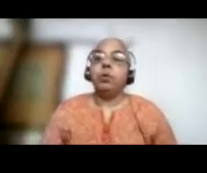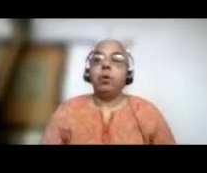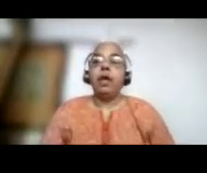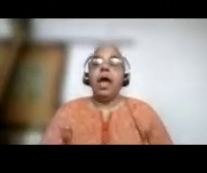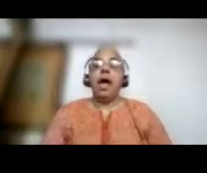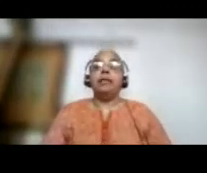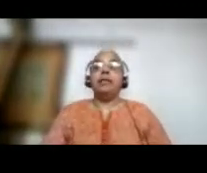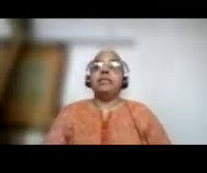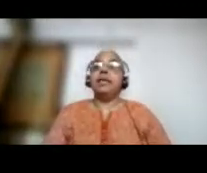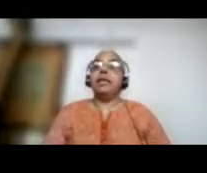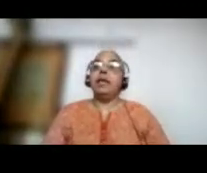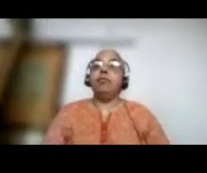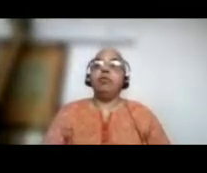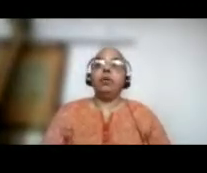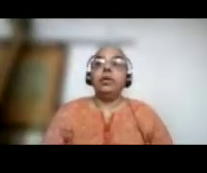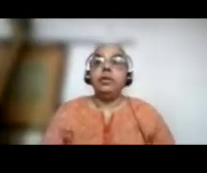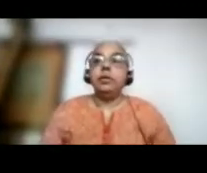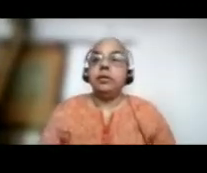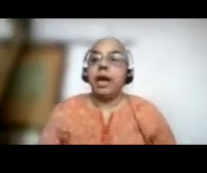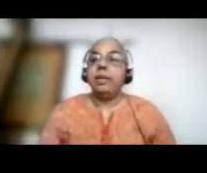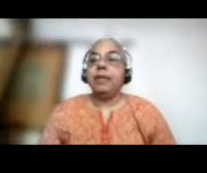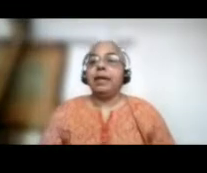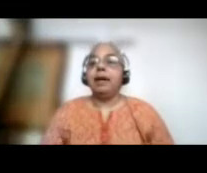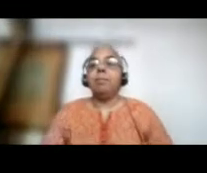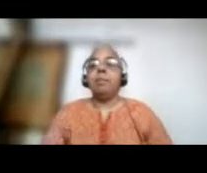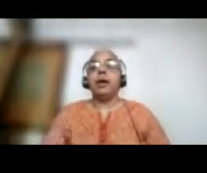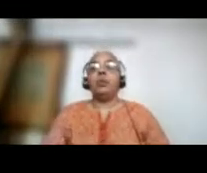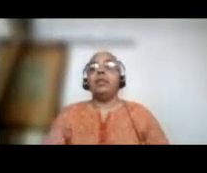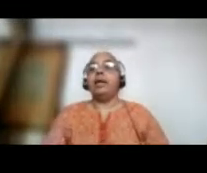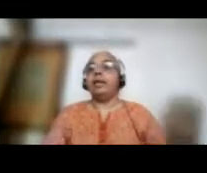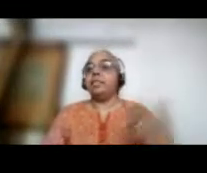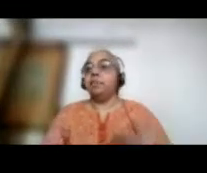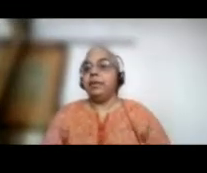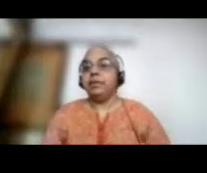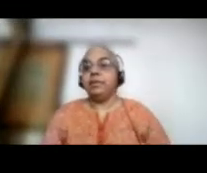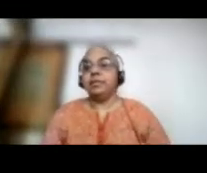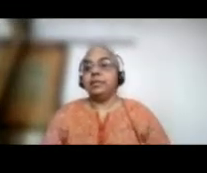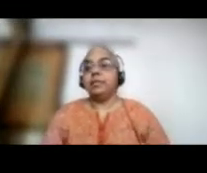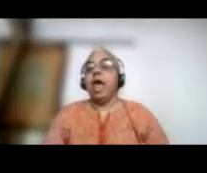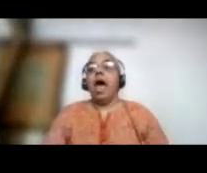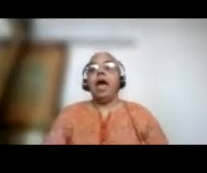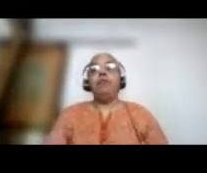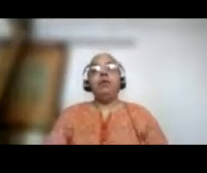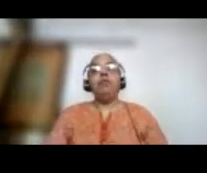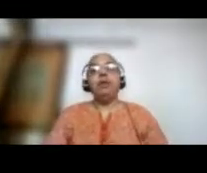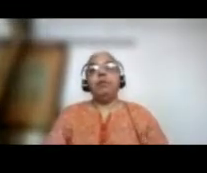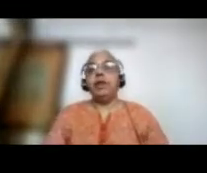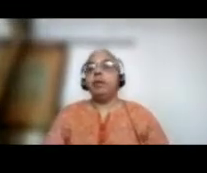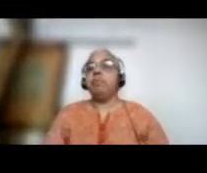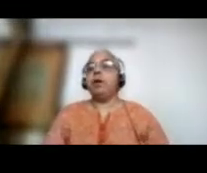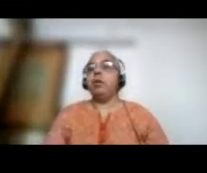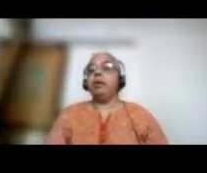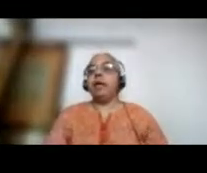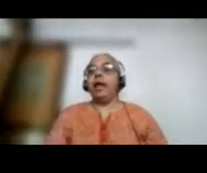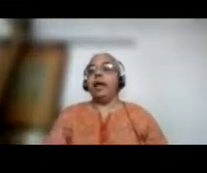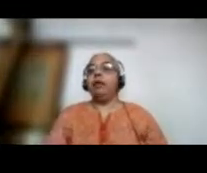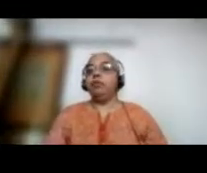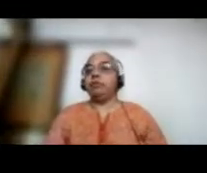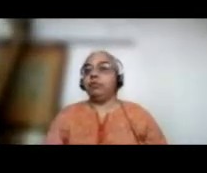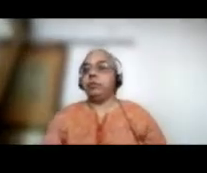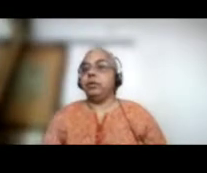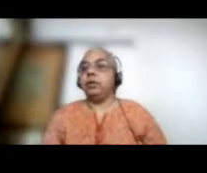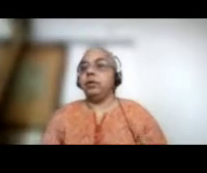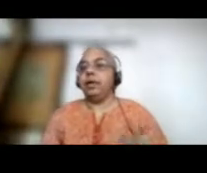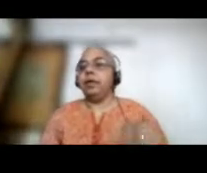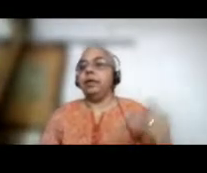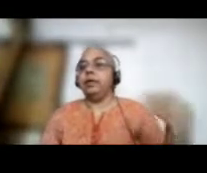go abroad. And they stay there for a year, and they come back with their experiences. And we feel very proud at the end